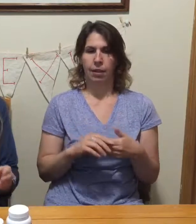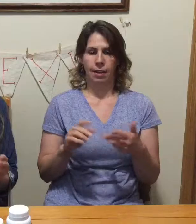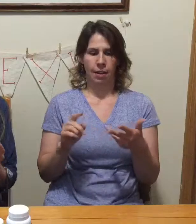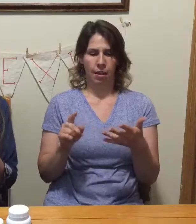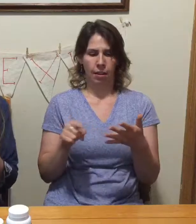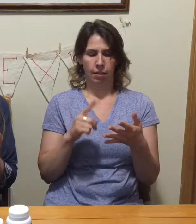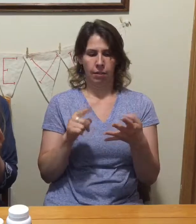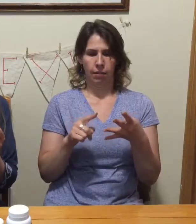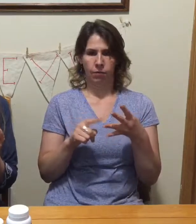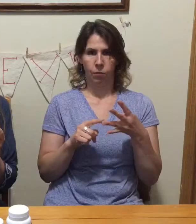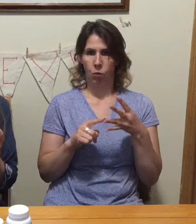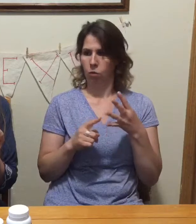and X Factor.